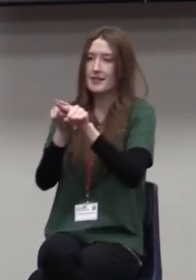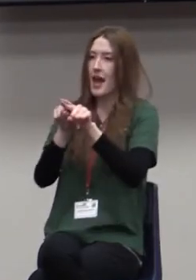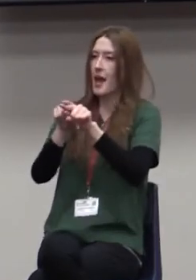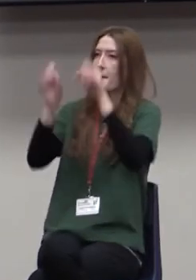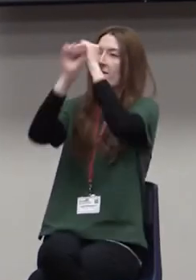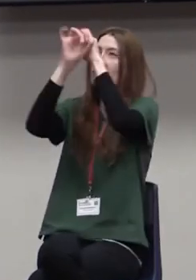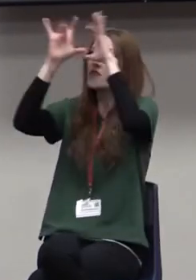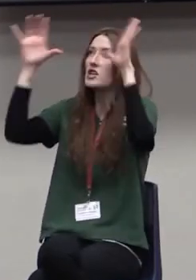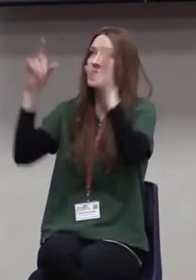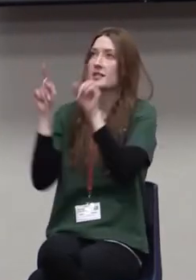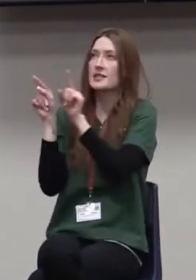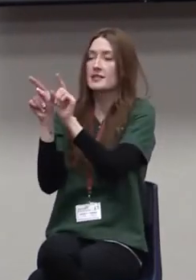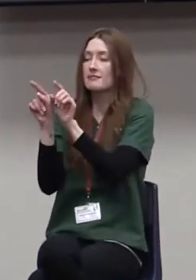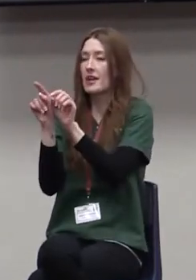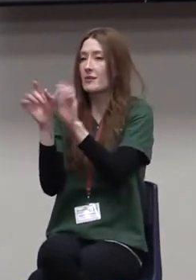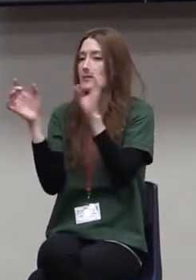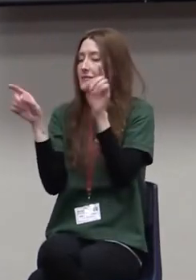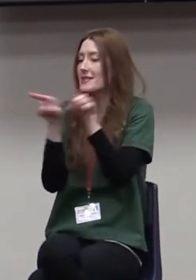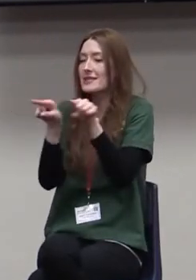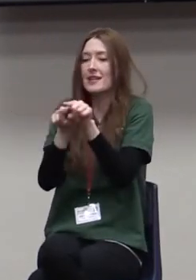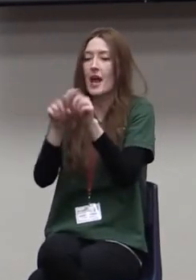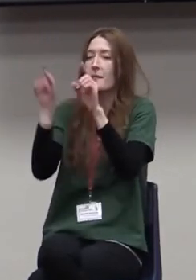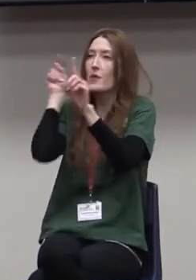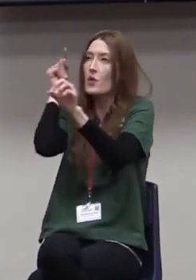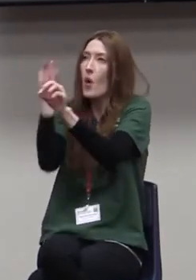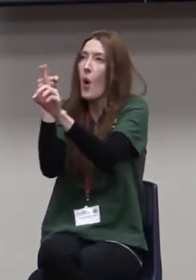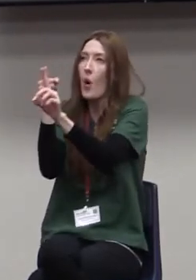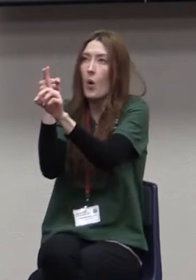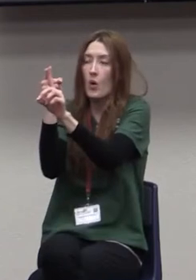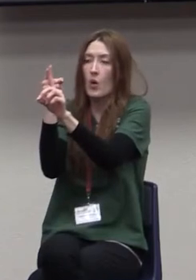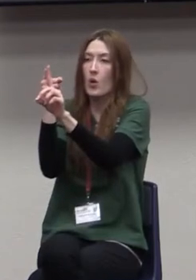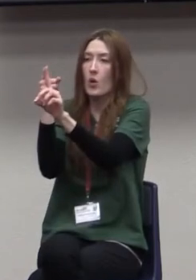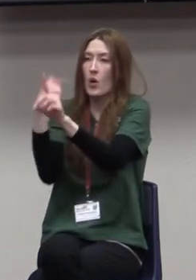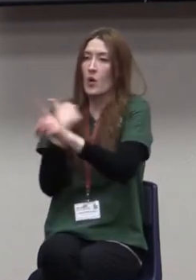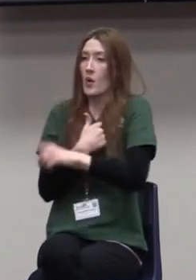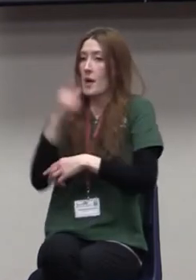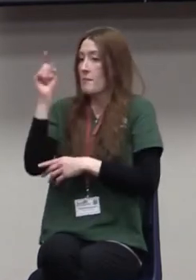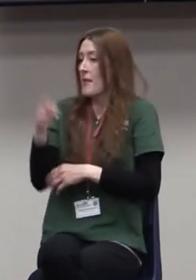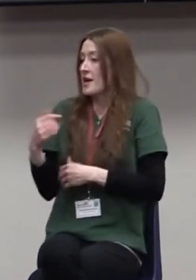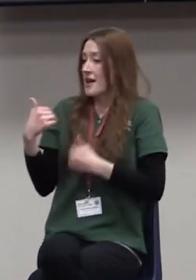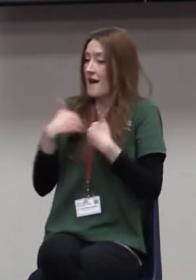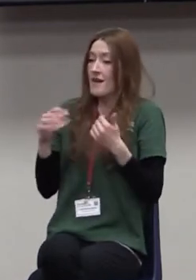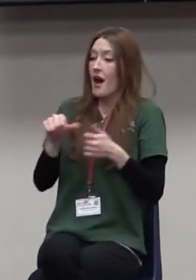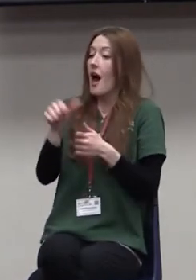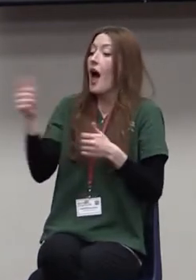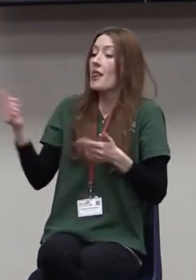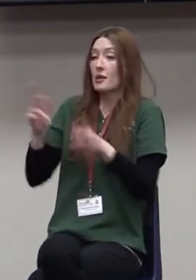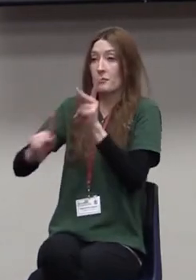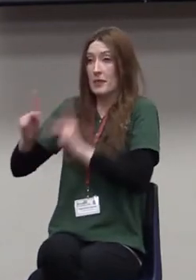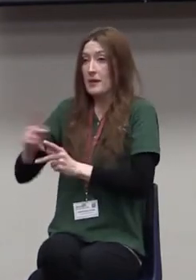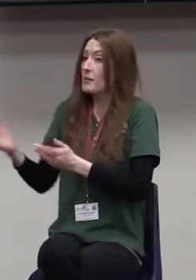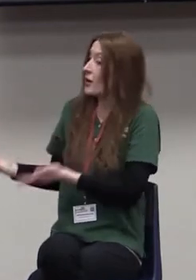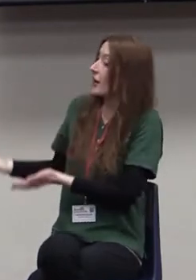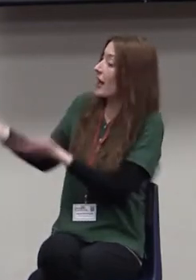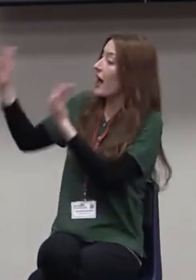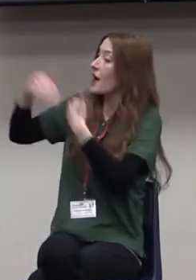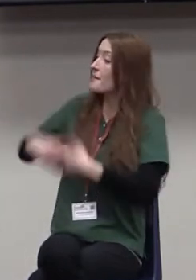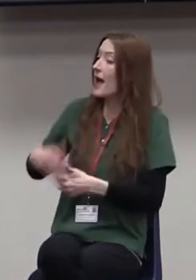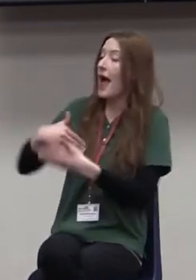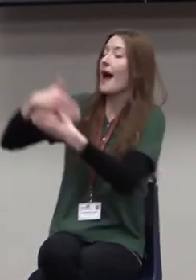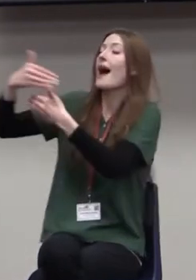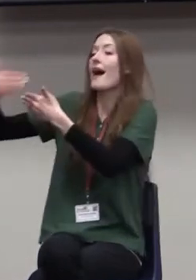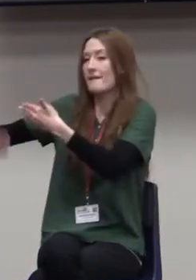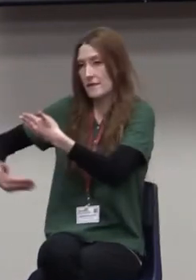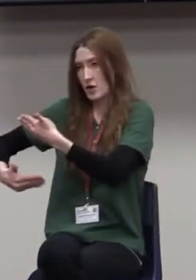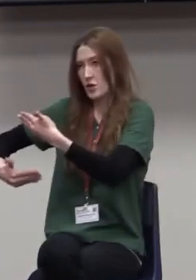And to realize that there's only a certain point they're going to be able to go, and then we've got to have others who are willing to come along after them and build